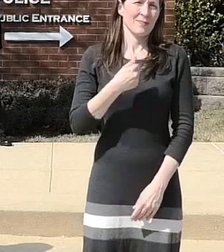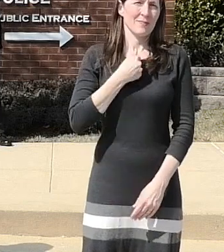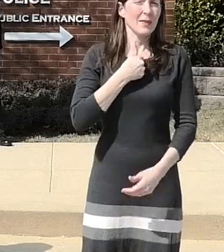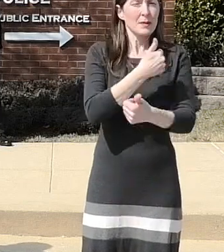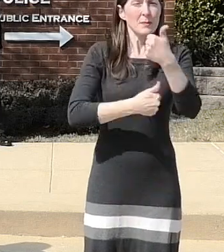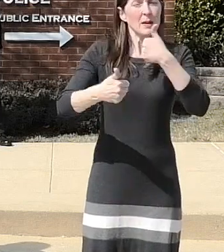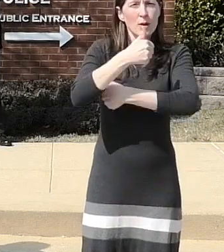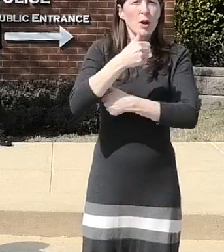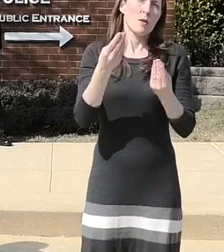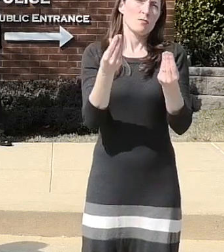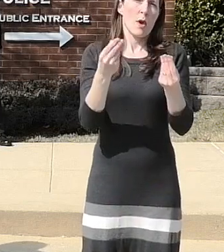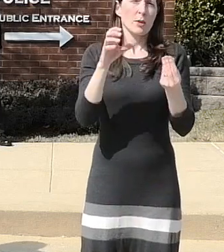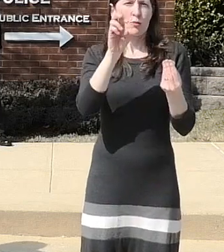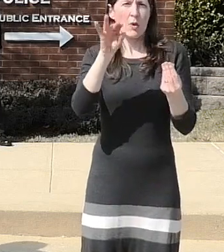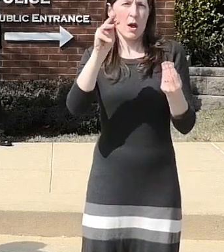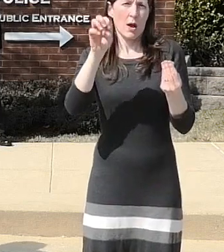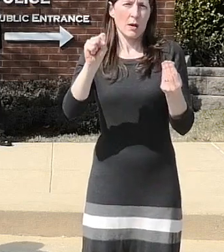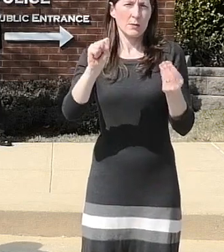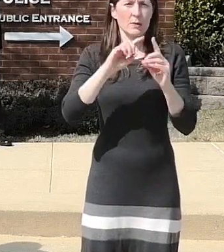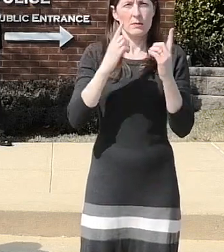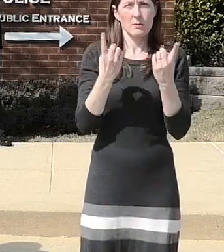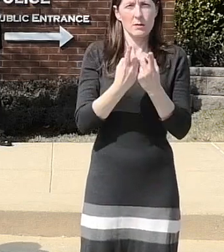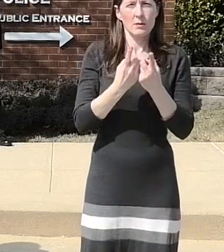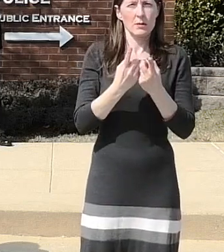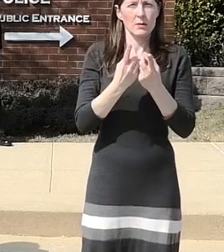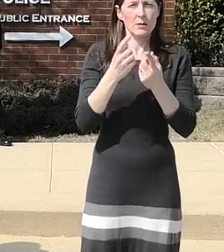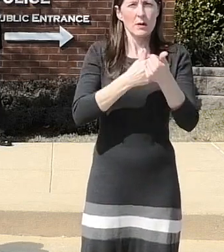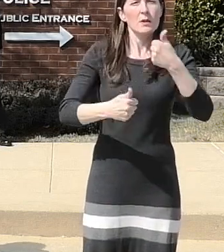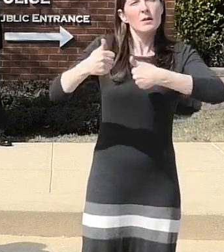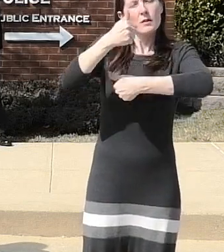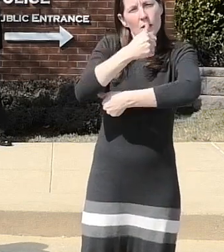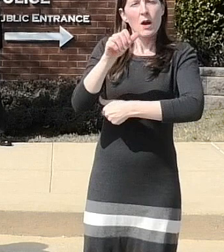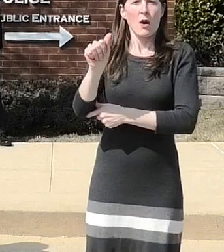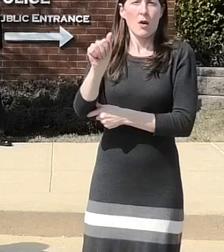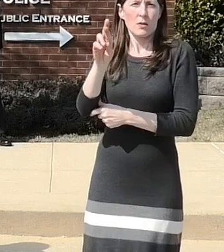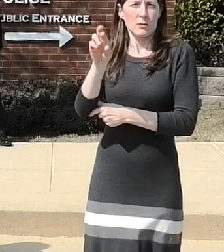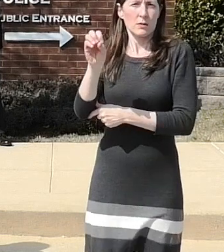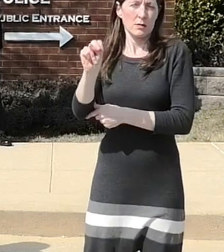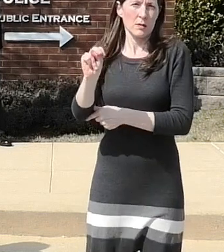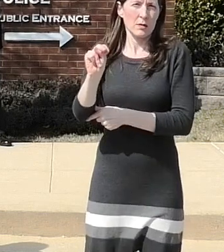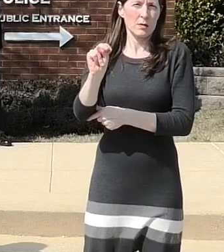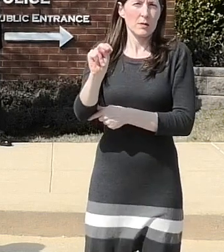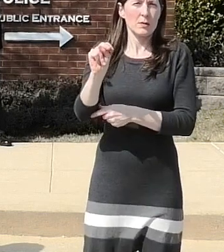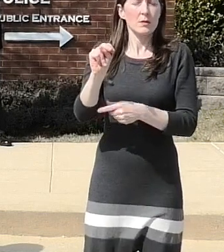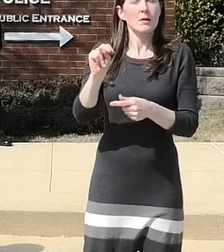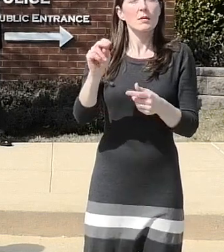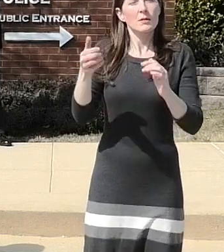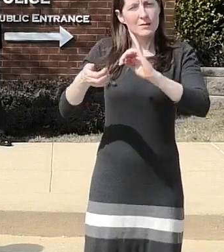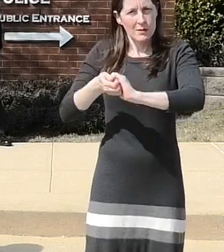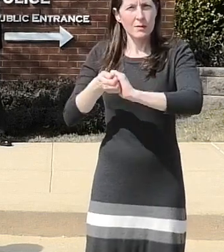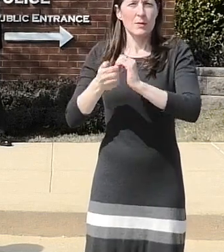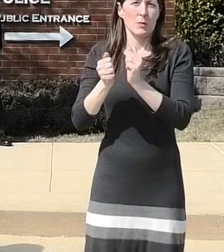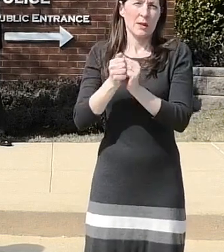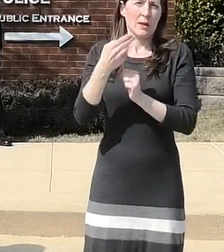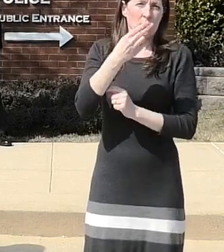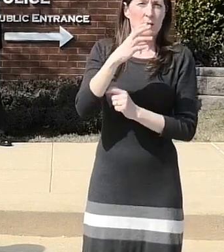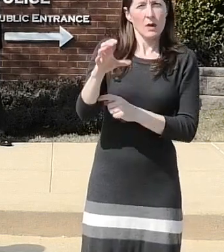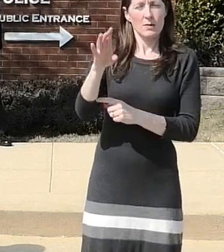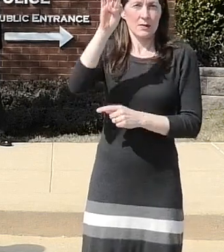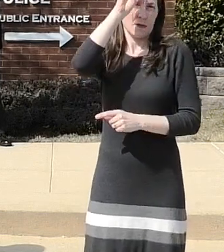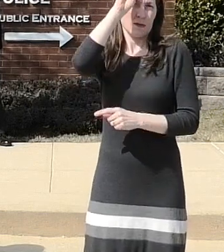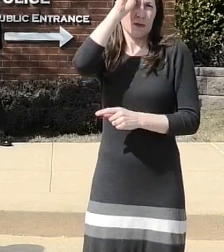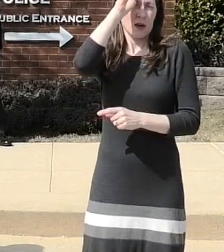the property crimes division which oversees the arson investigations unit and in collaboration with the fire investigations unit with the howard county fire and rescue